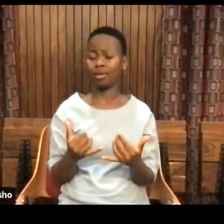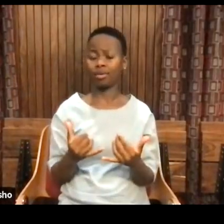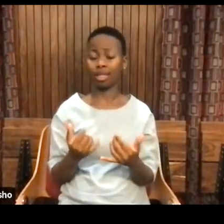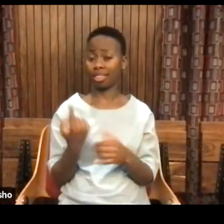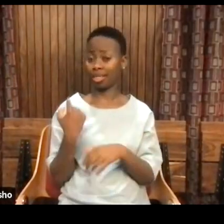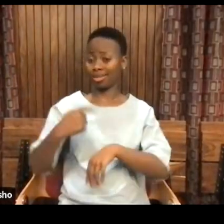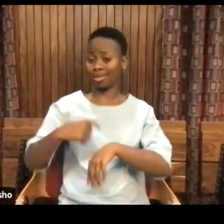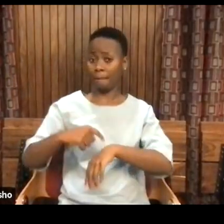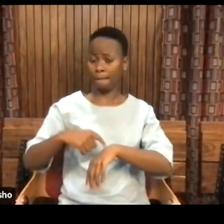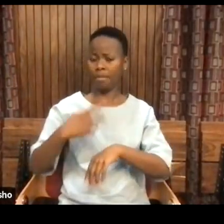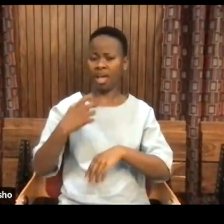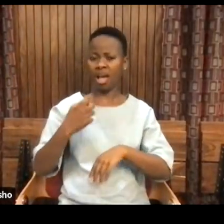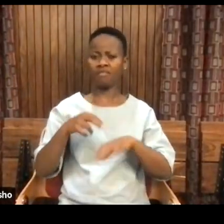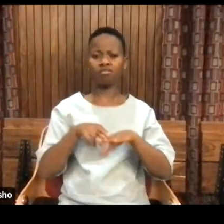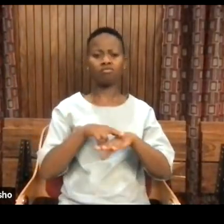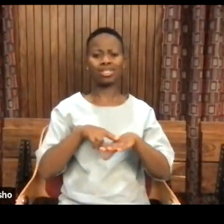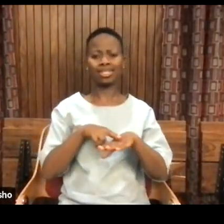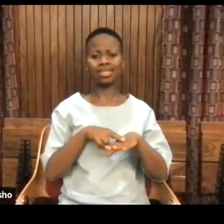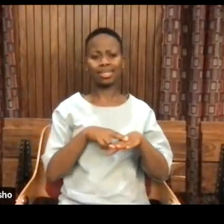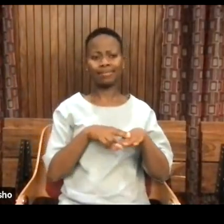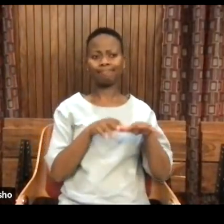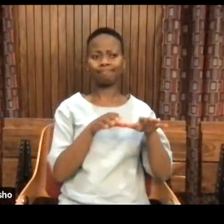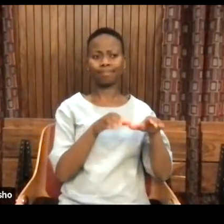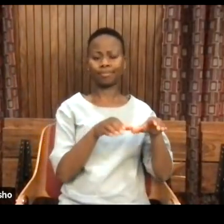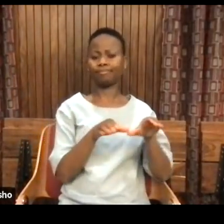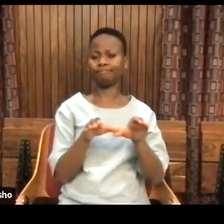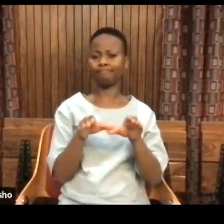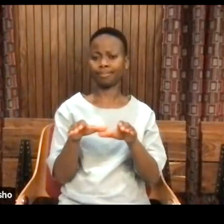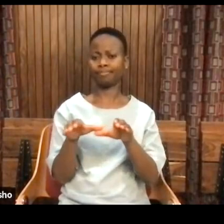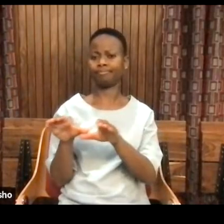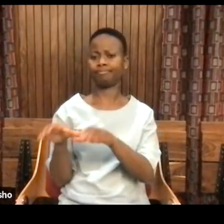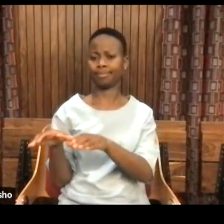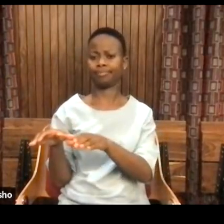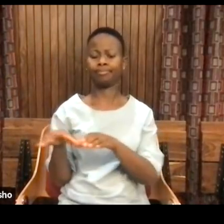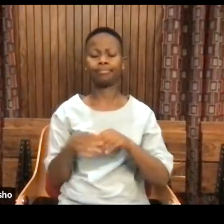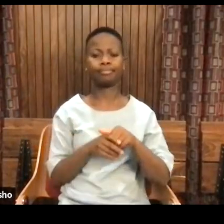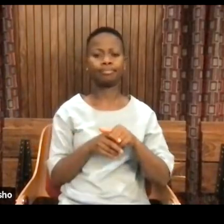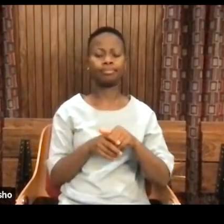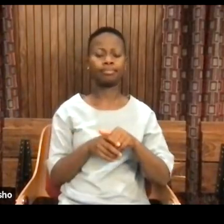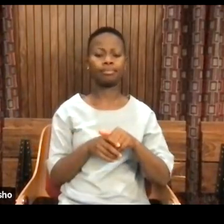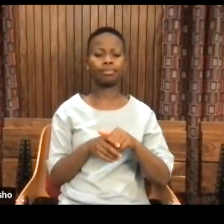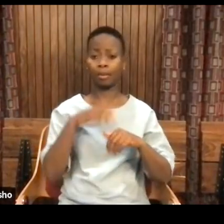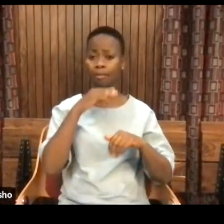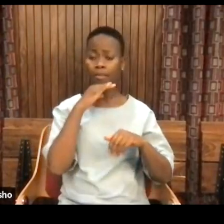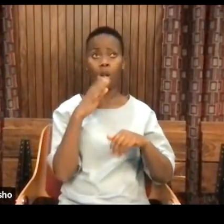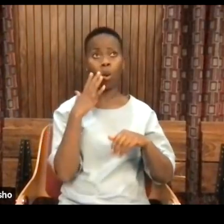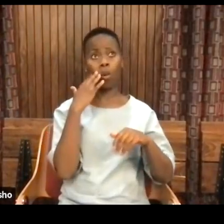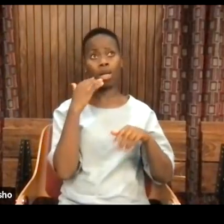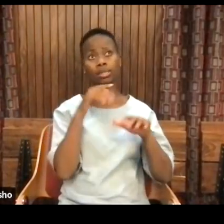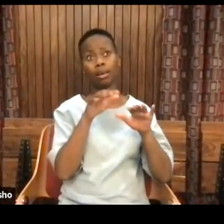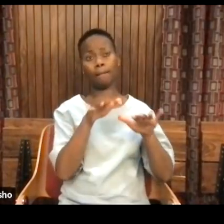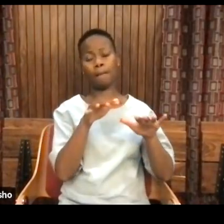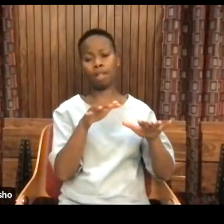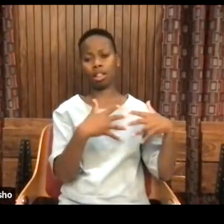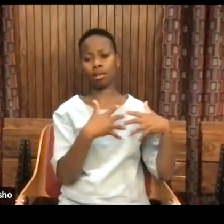had with it racialization, and there was this need to say a unique place for the formation of white people.